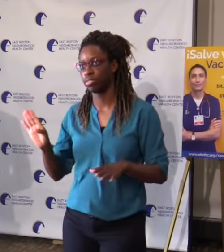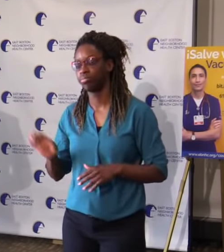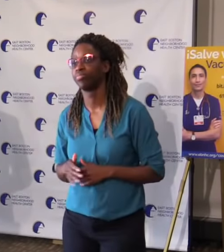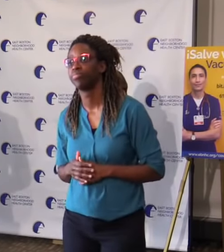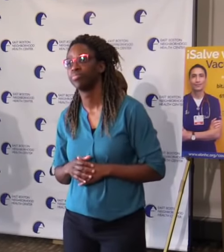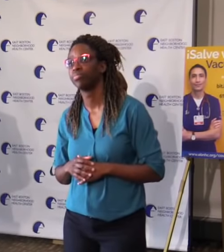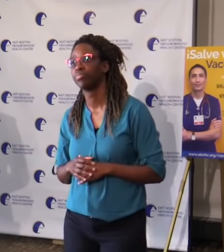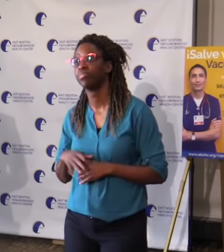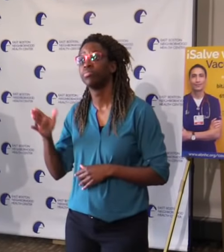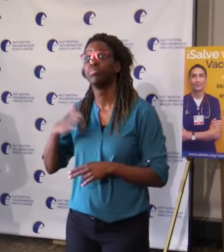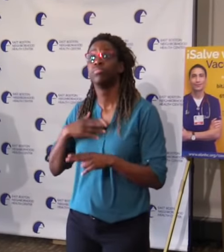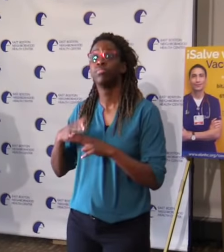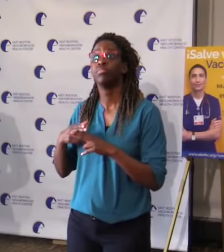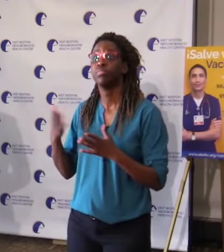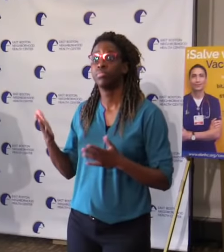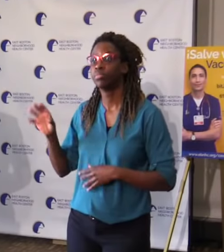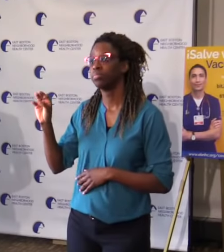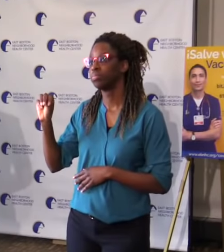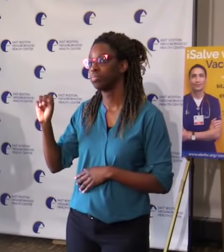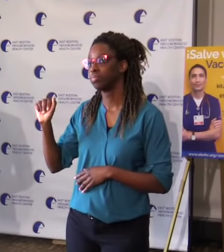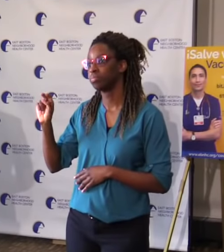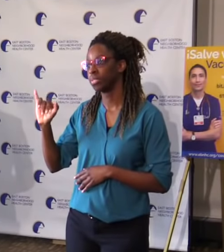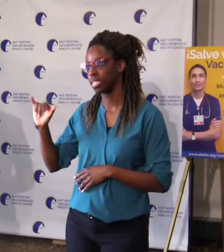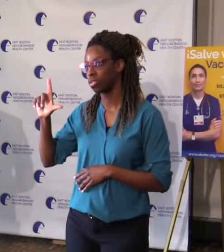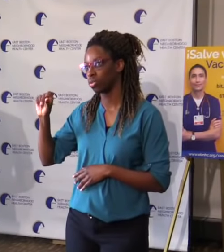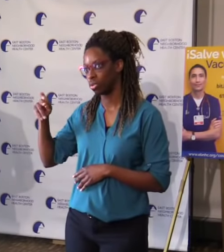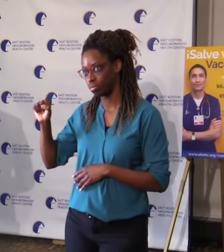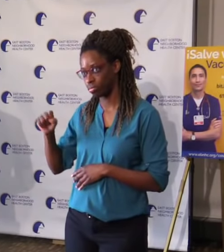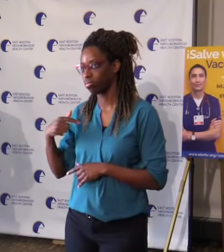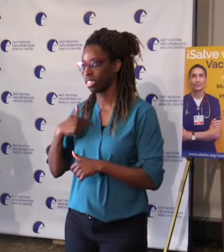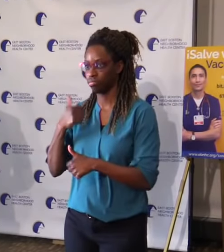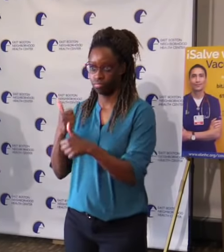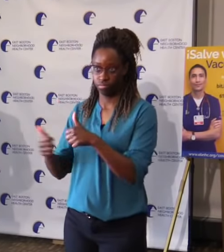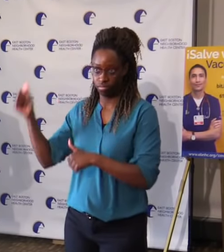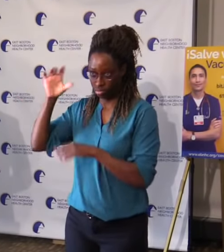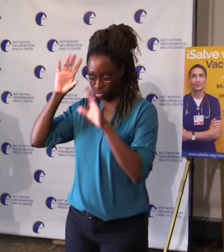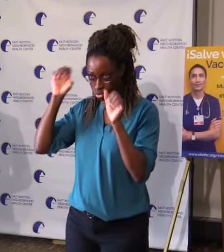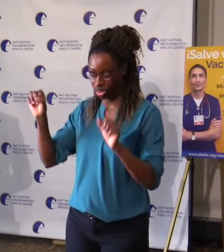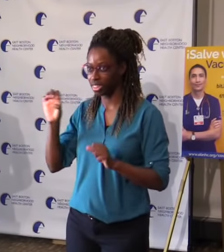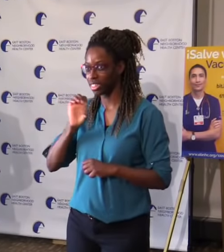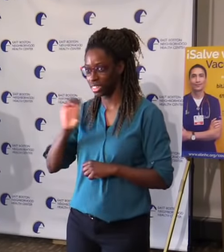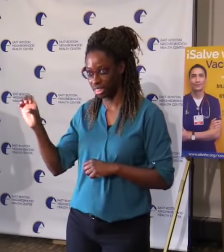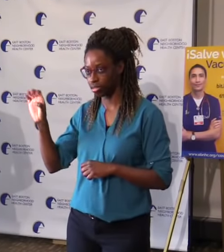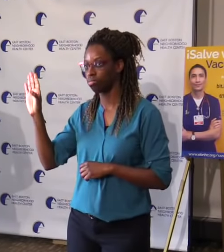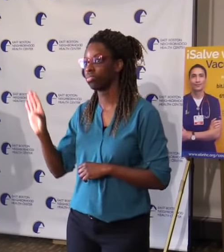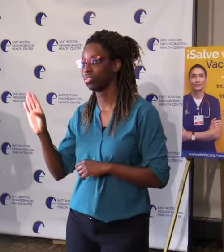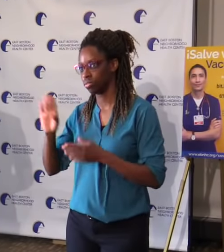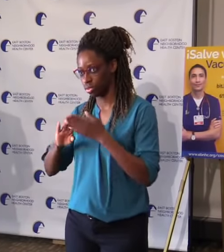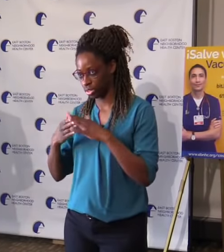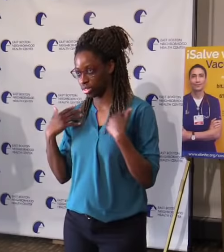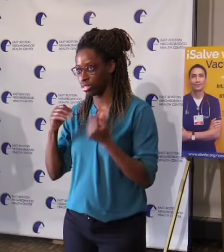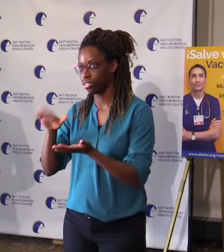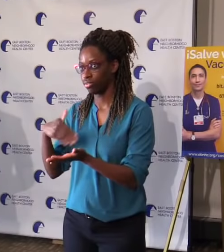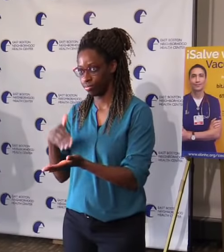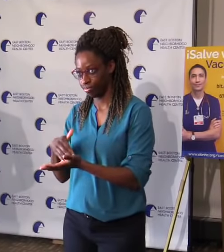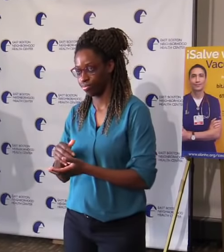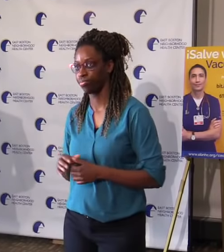of East Boston Neighborhood Health Center. We are one of the largest community health centers in the country, serving